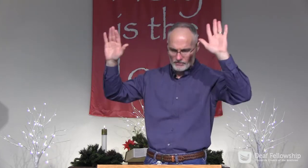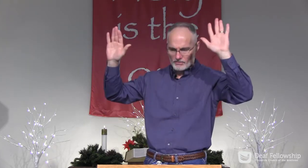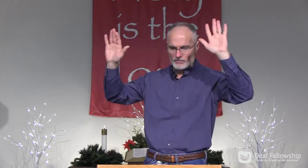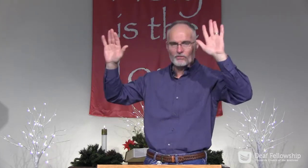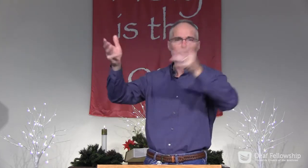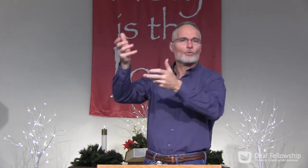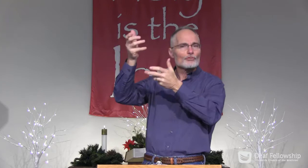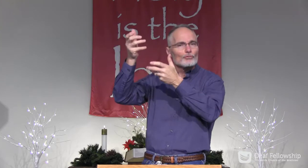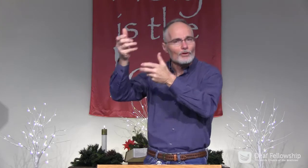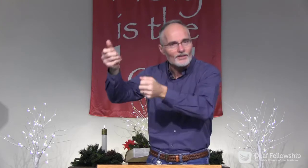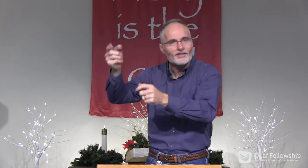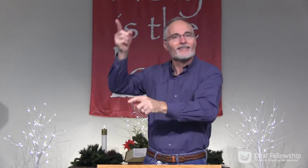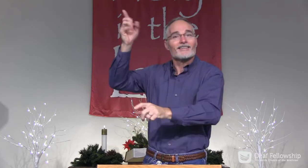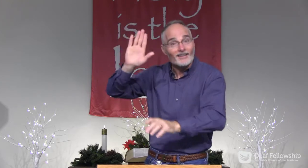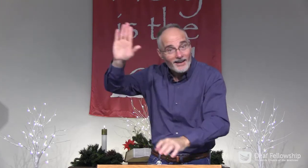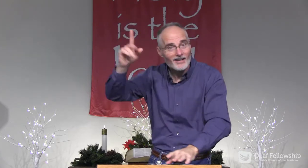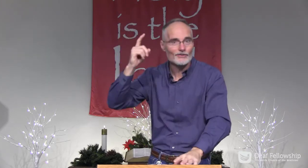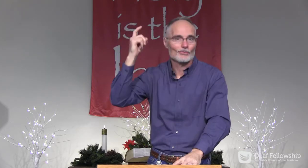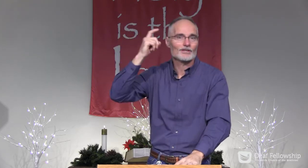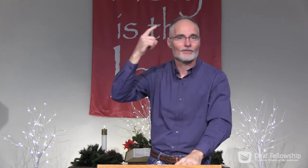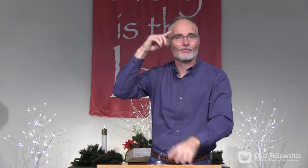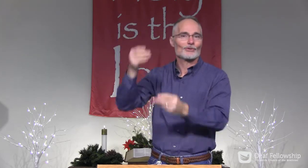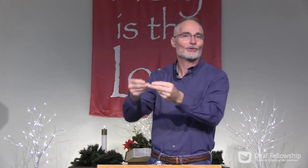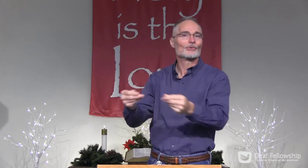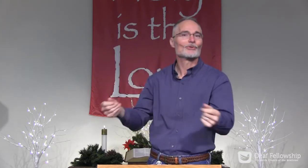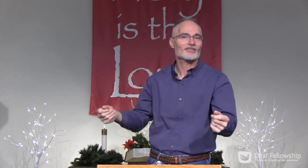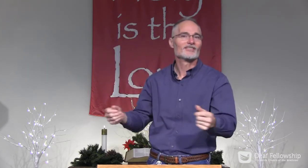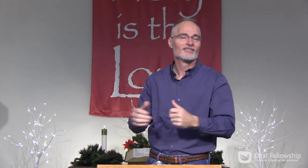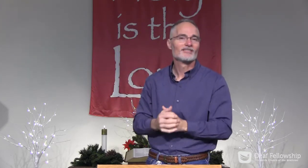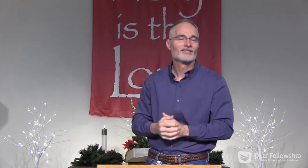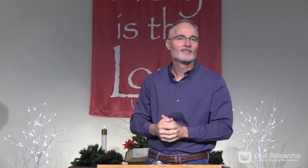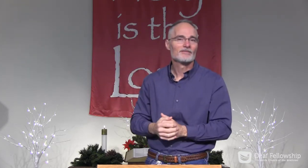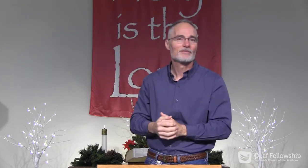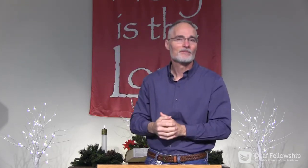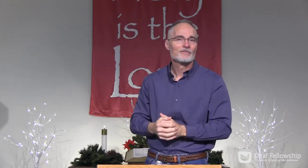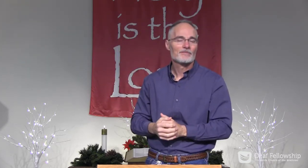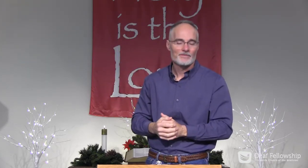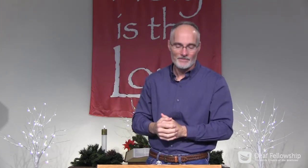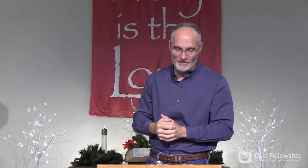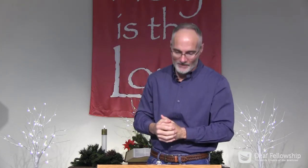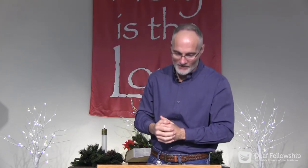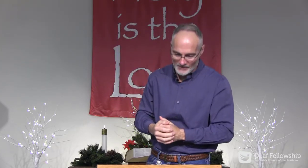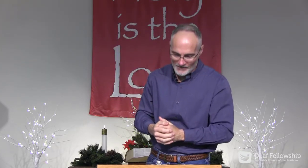surrender at all. We can trust in God's wisdom for a solution.